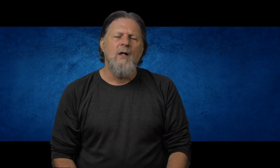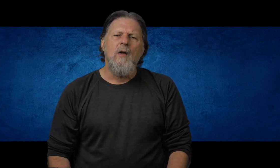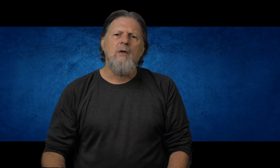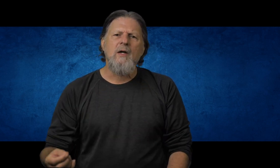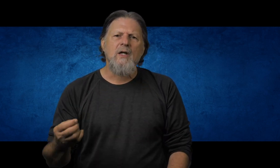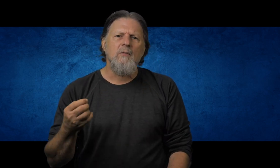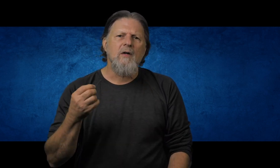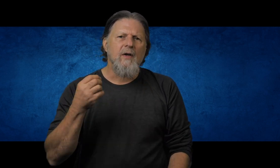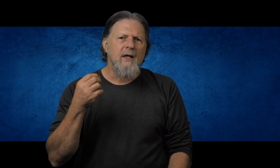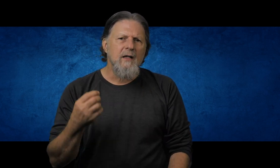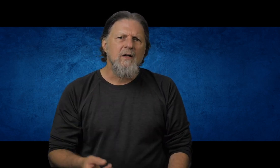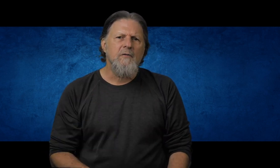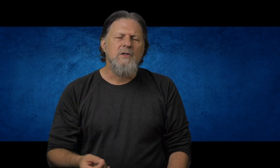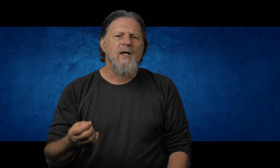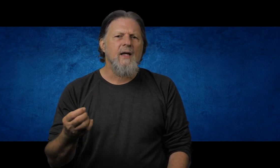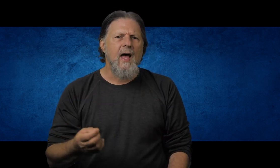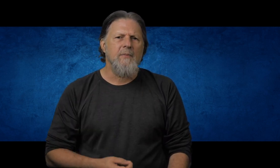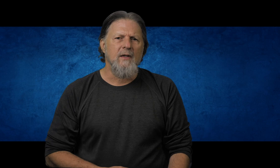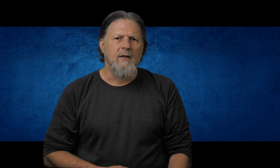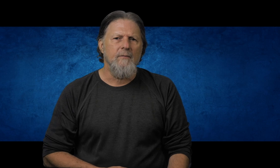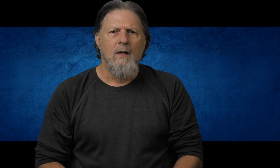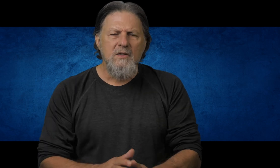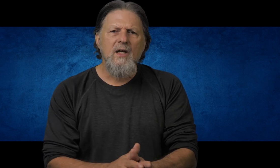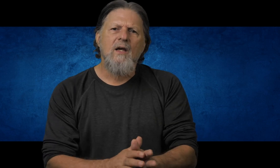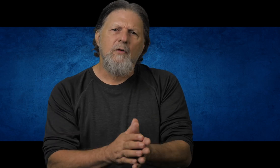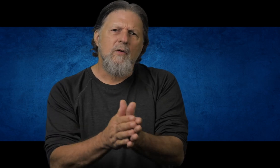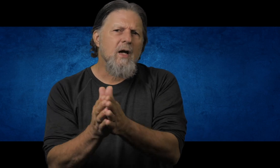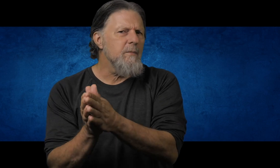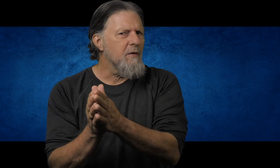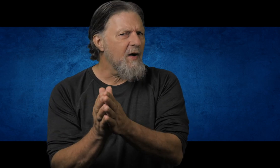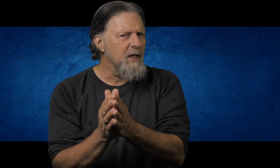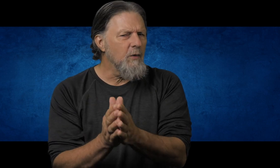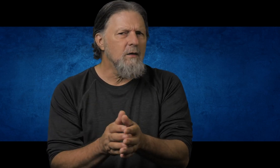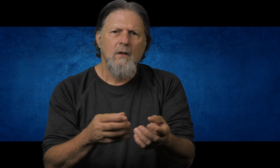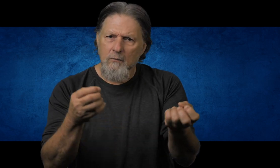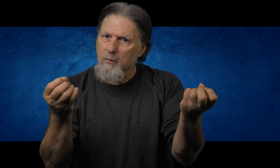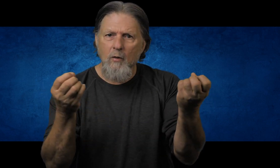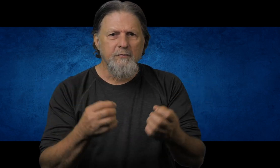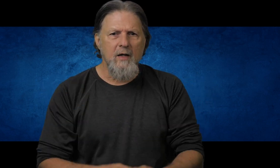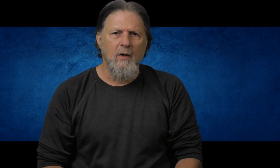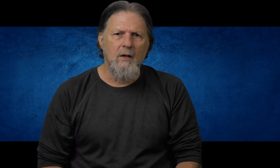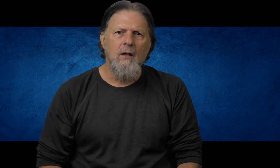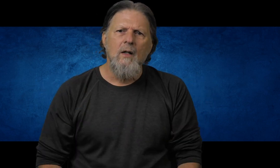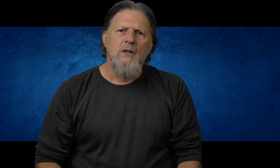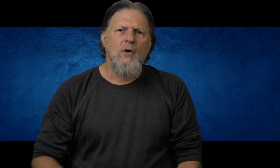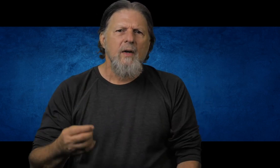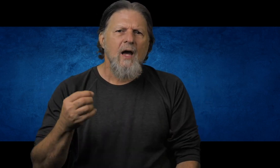We must get rid of any indifference and apathy. See, if we don't care about fighting well, we won't fight well. So we have